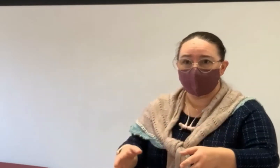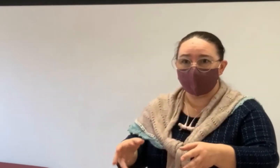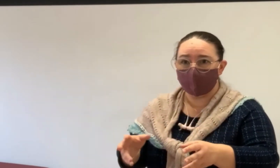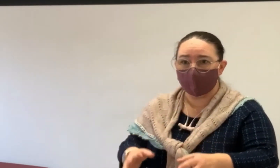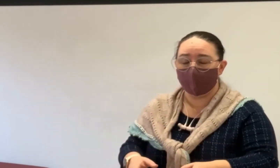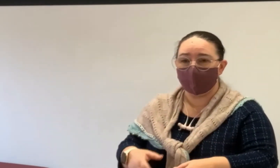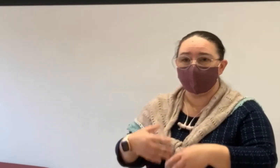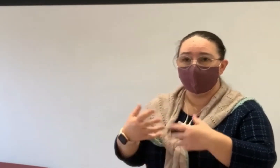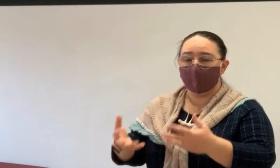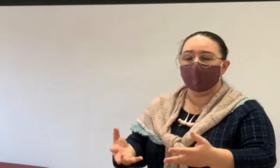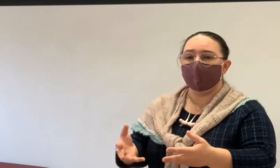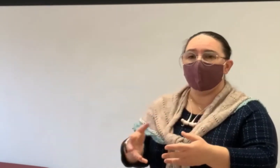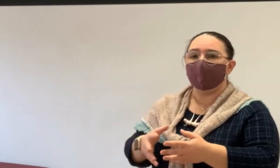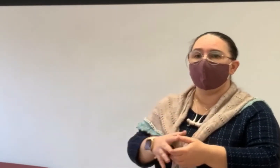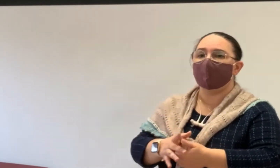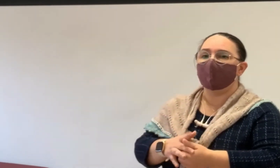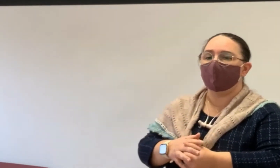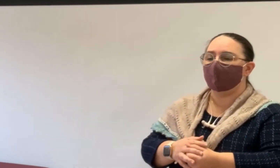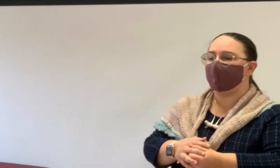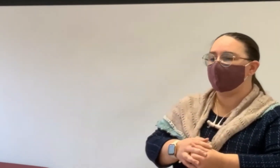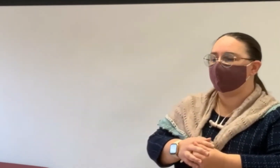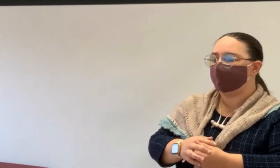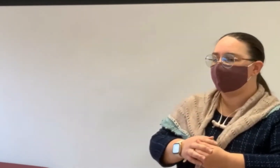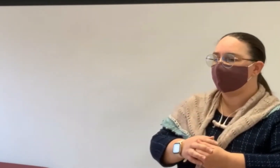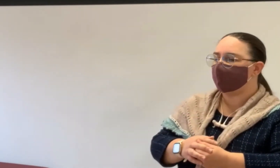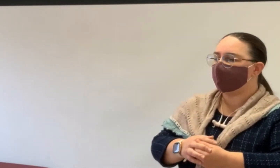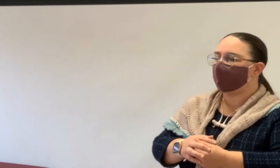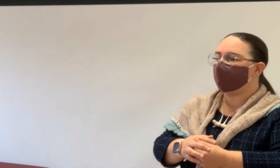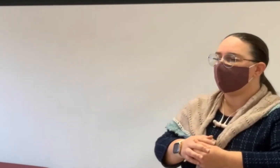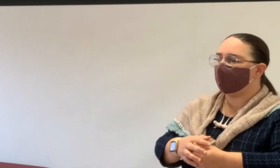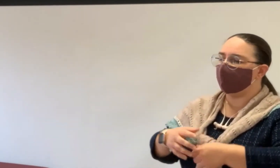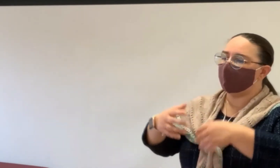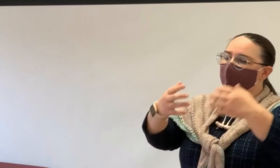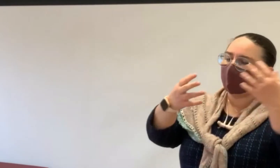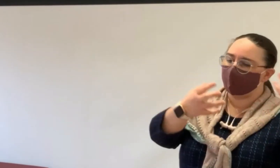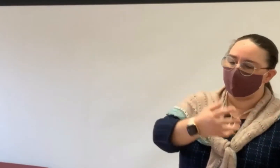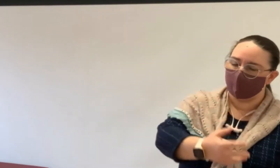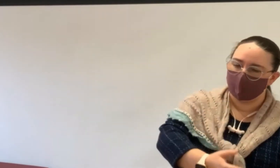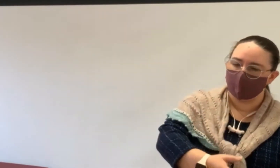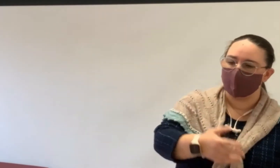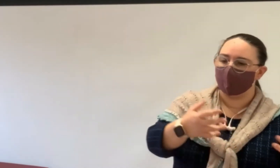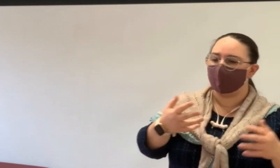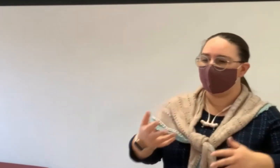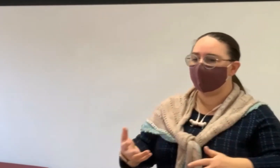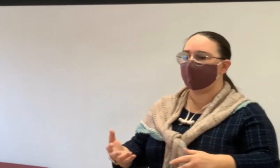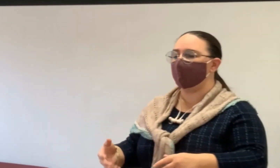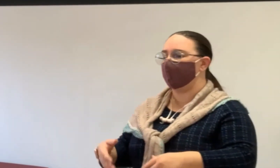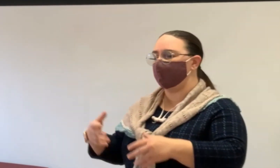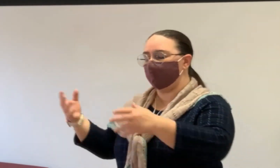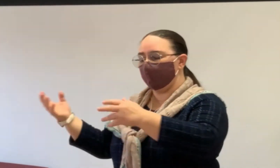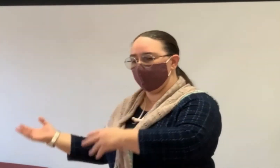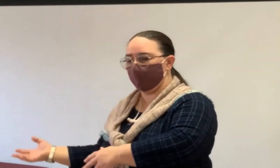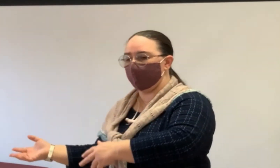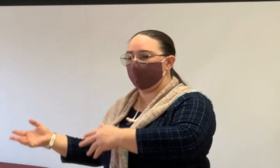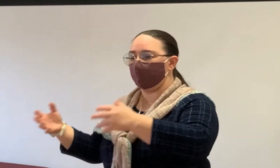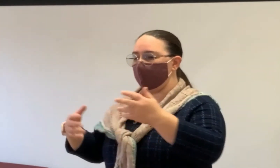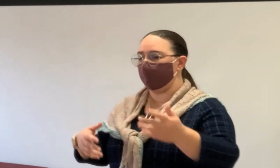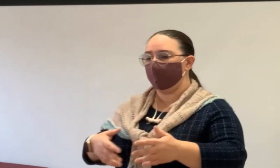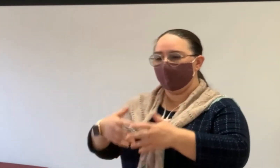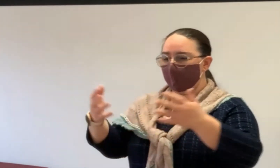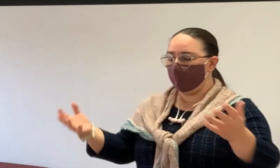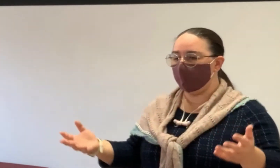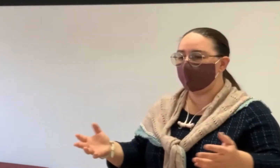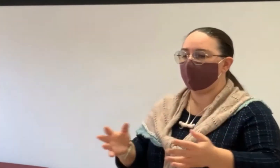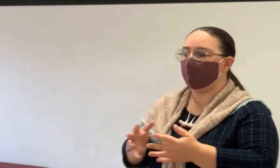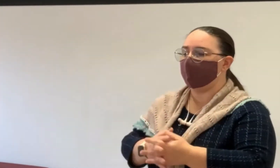if you're not resident in the house, that mortgage becomes due. So if you end up, if you go to a nursing home or live somewhere else, if you move in with family